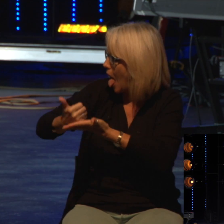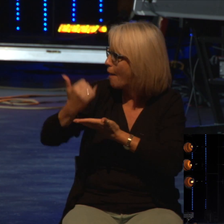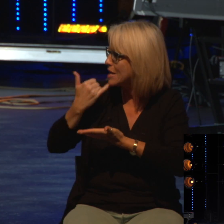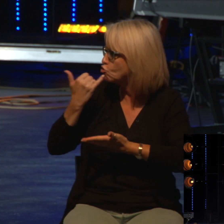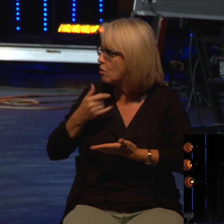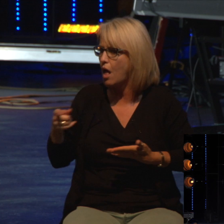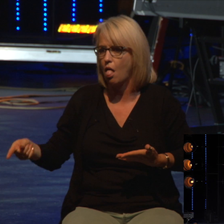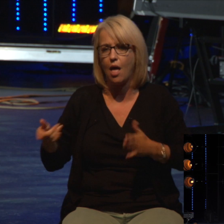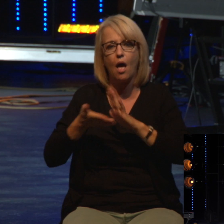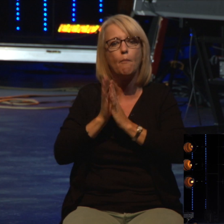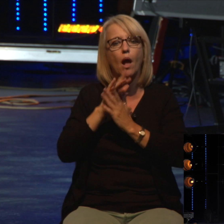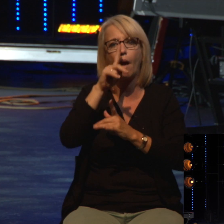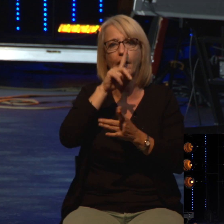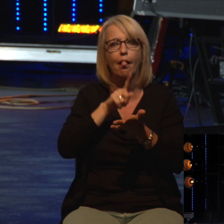involved in sin.